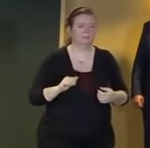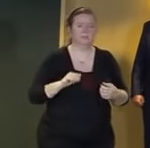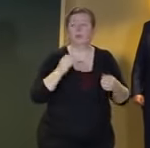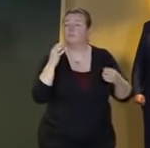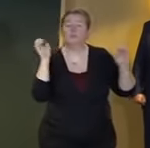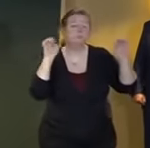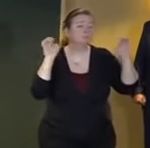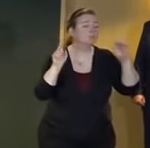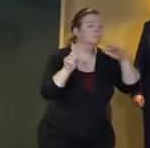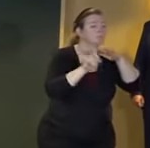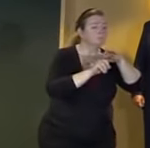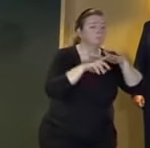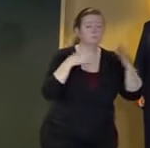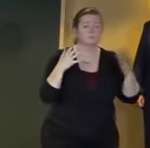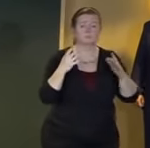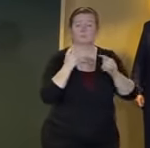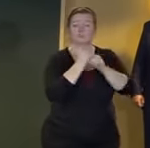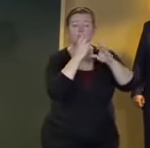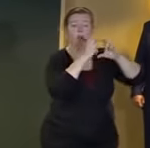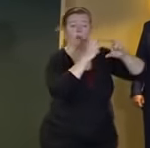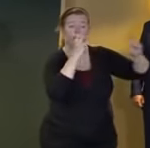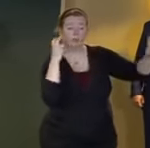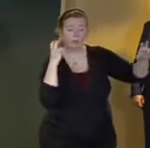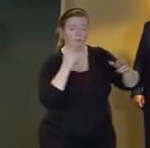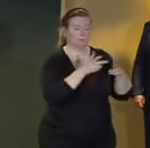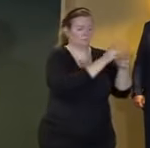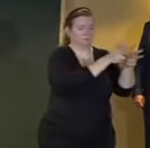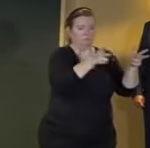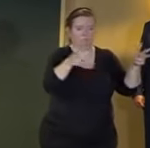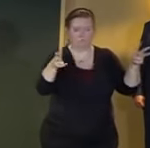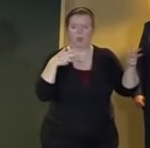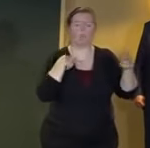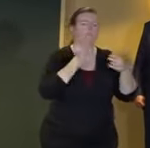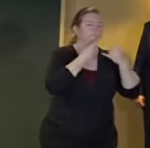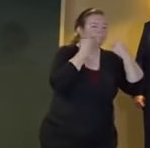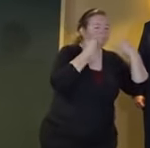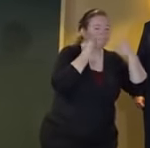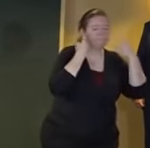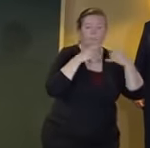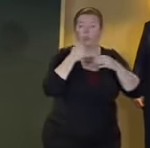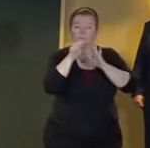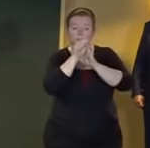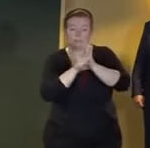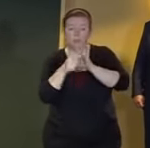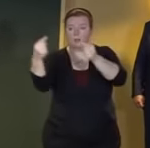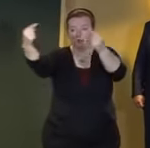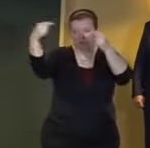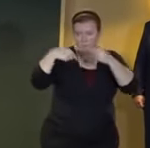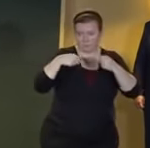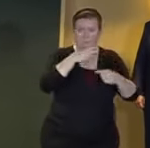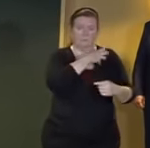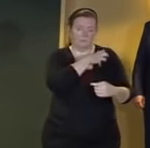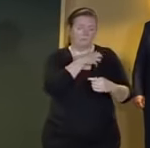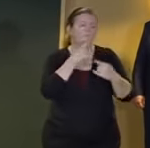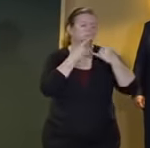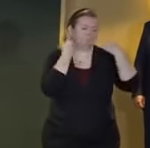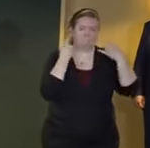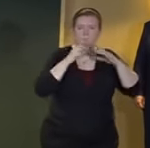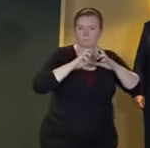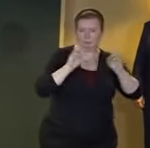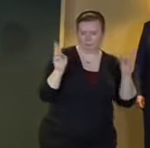explicit conversations about folks coming in from out of state where we've got you know a pretty explicit list that's been updated this morning